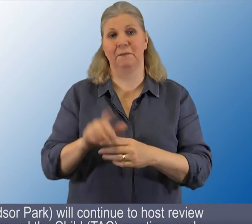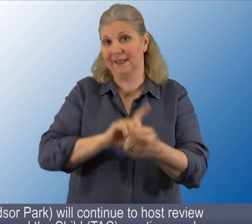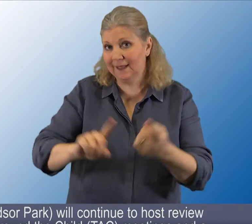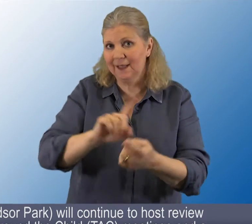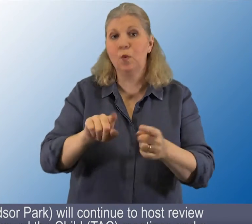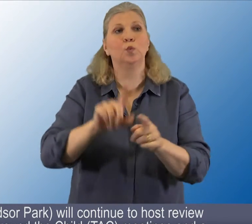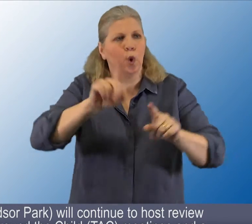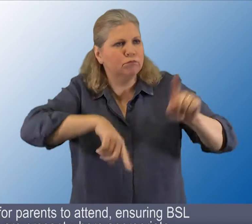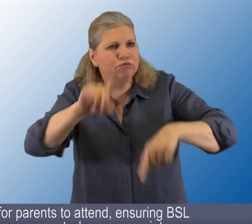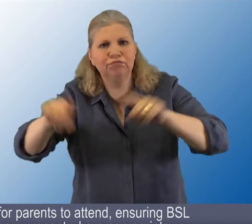present where appropriate.